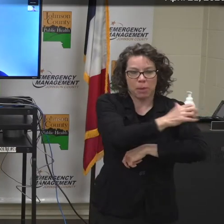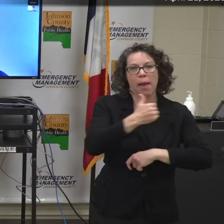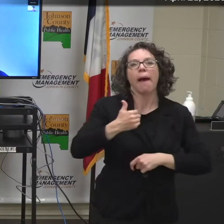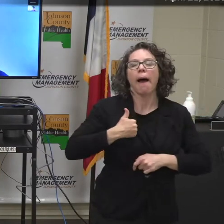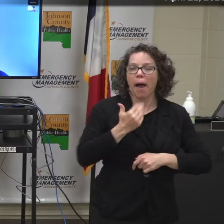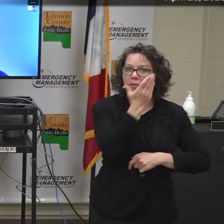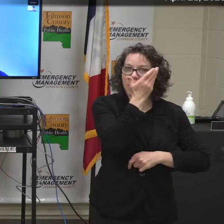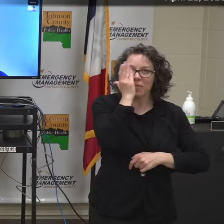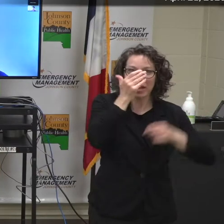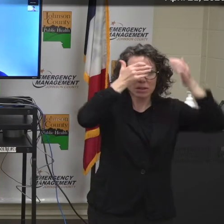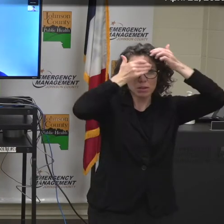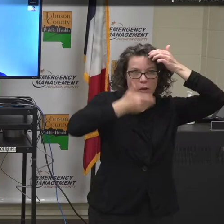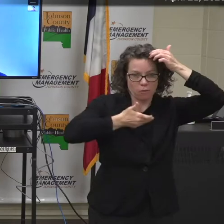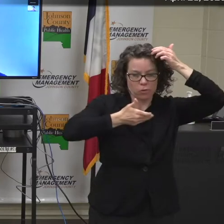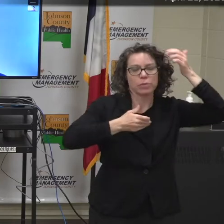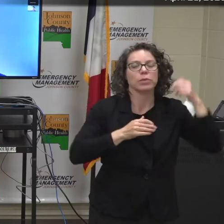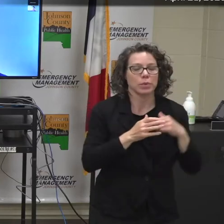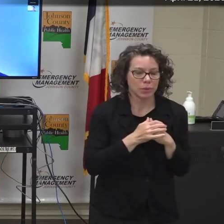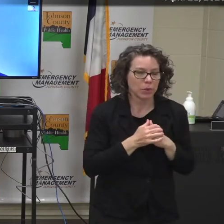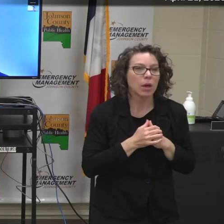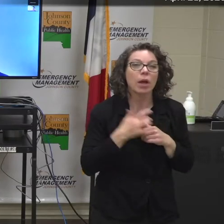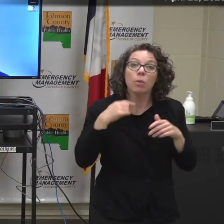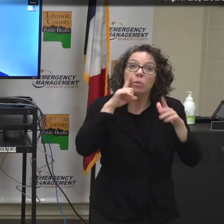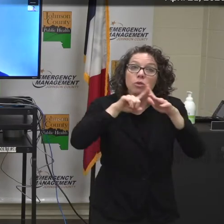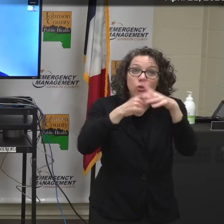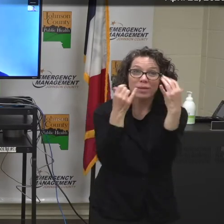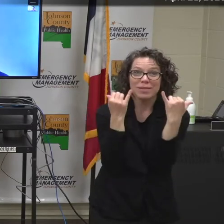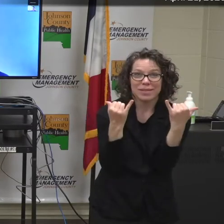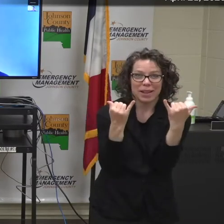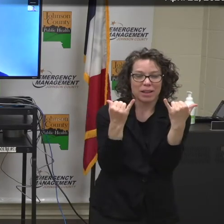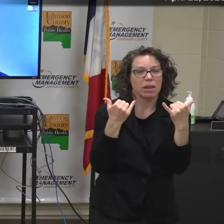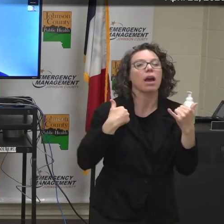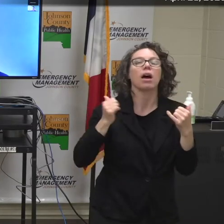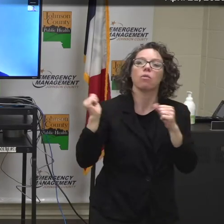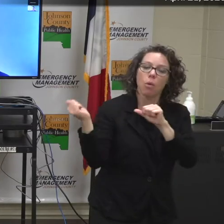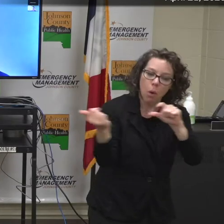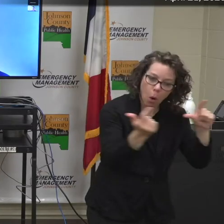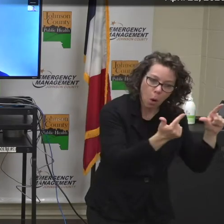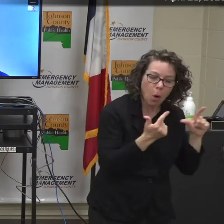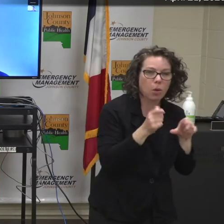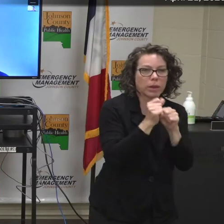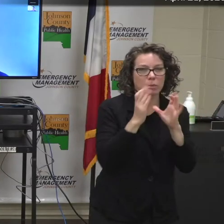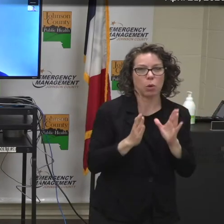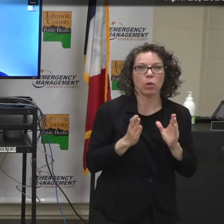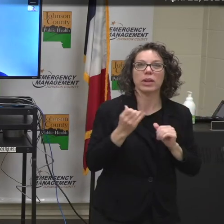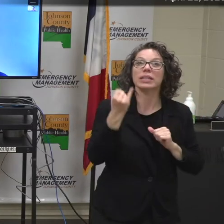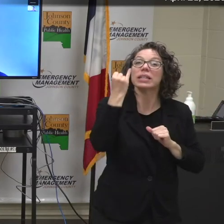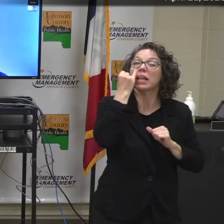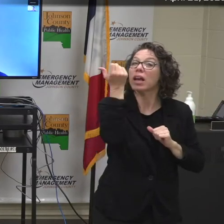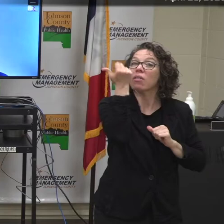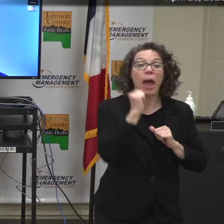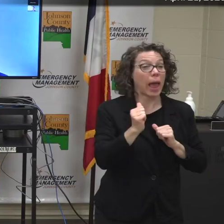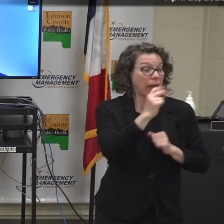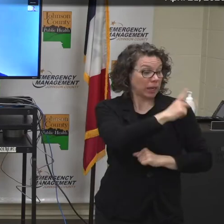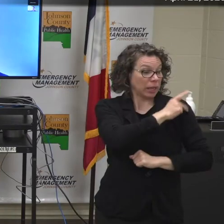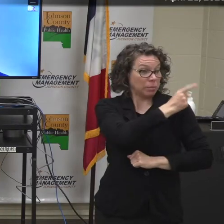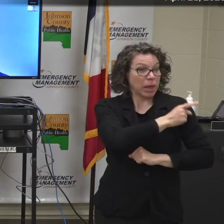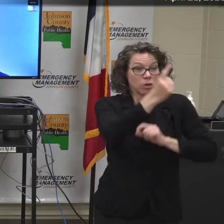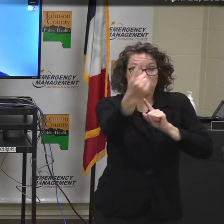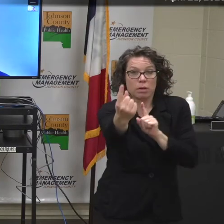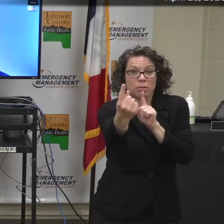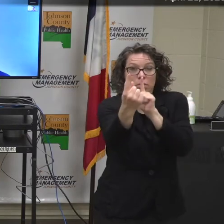we are beginning today to have all of our employees who have a face-to-face interaction with patients